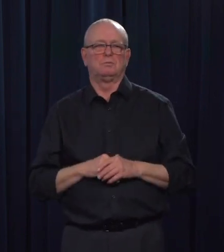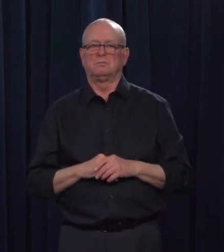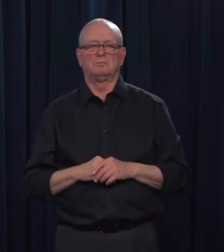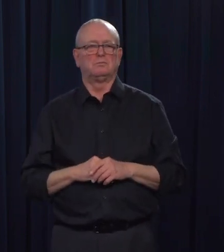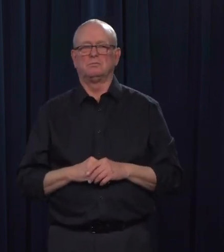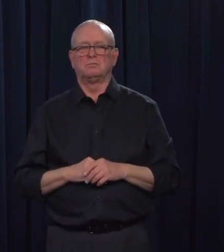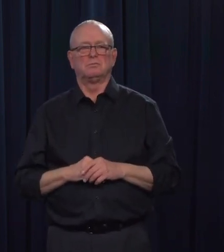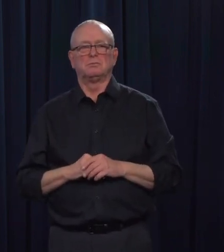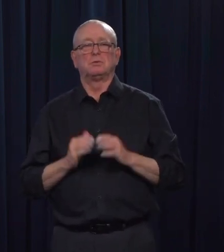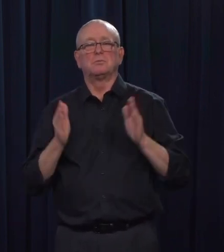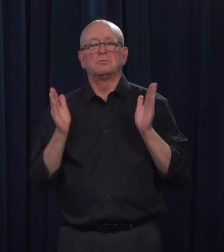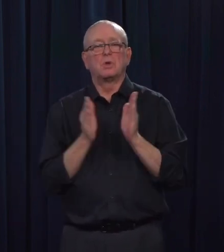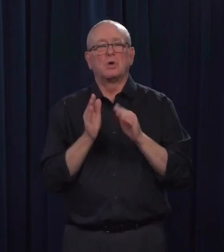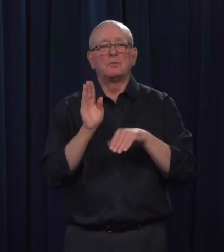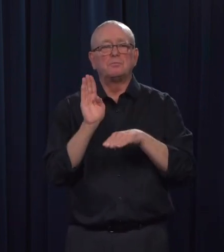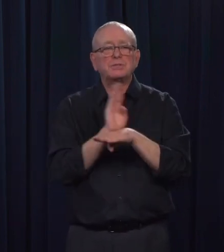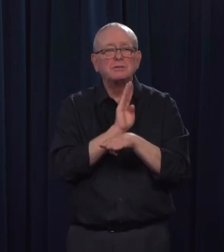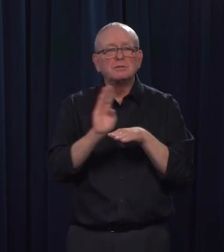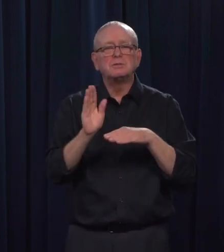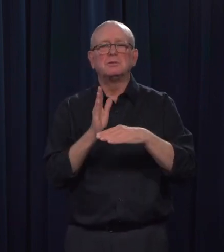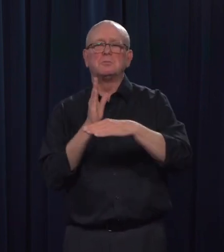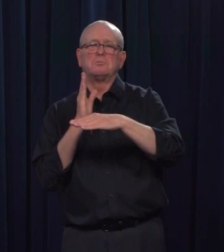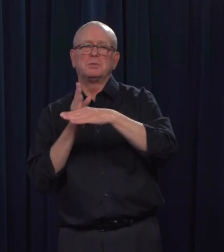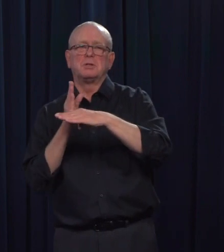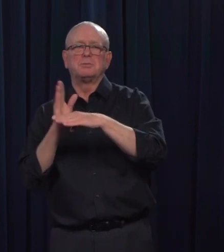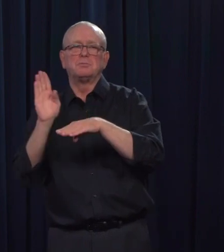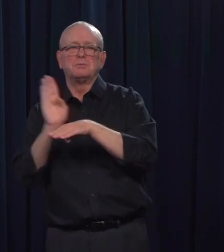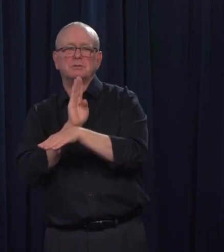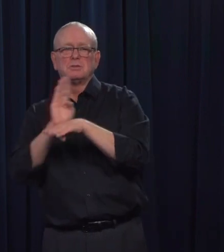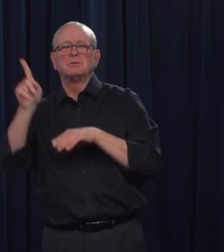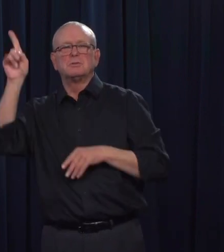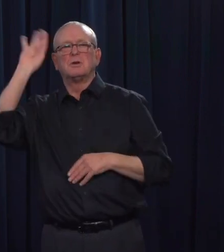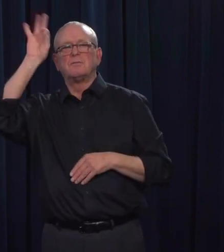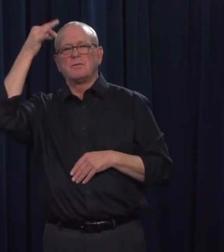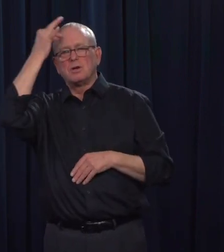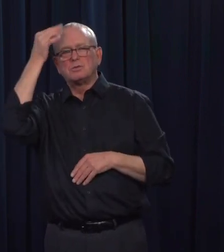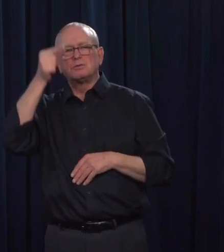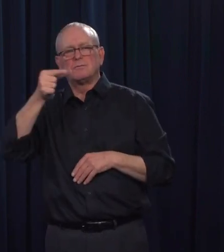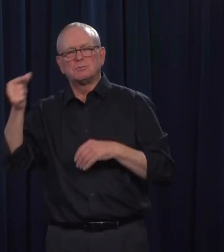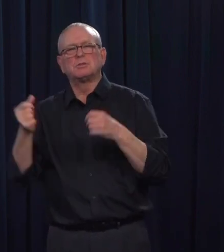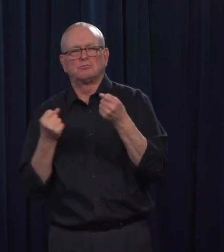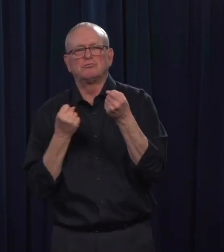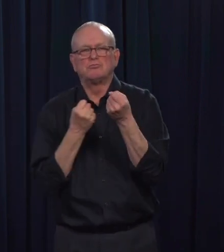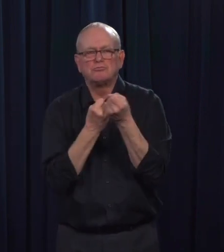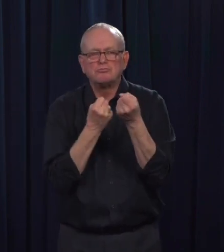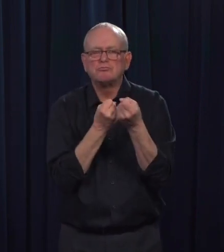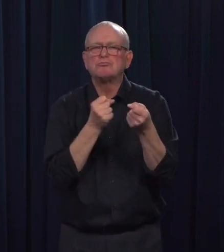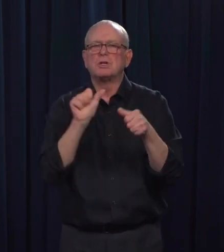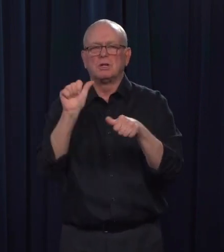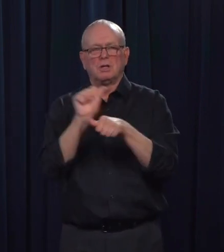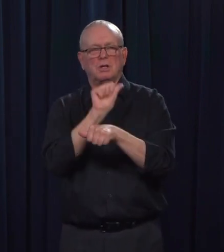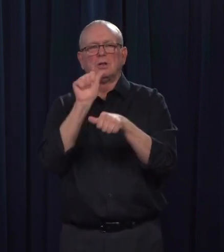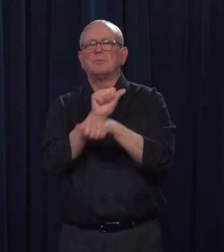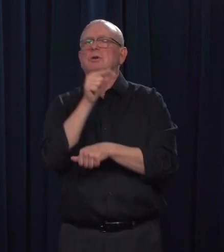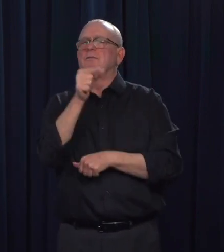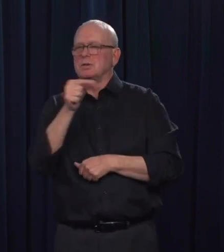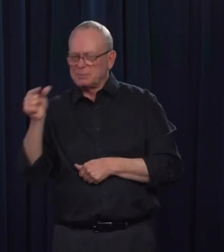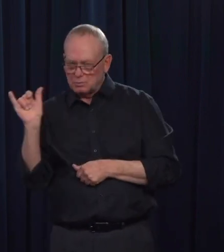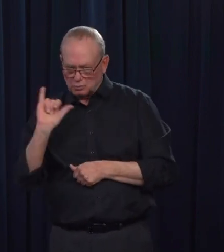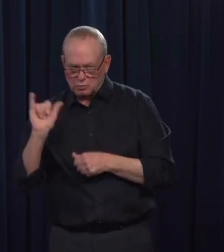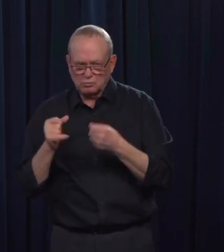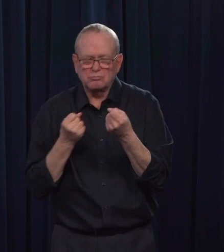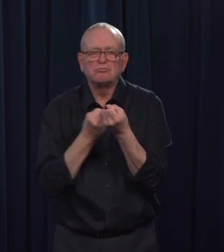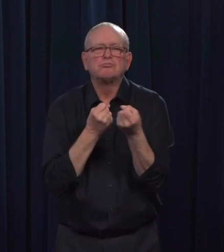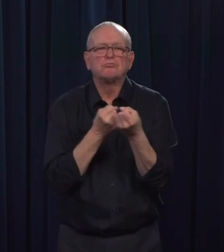financial pressures off. And we are working with Alberta's farmers, ranchers, and farm groups to ensure there are no additional barriers